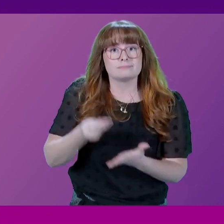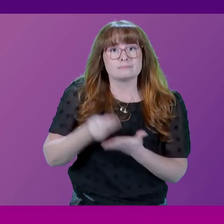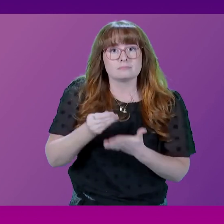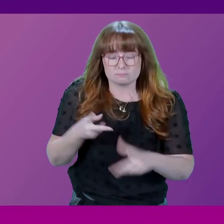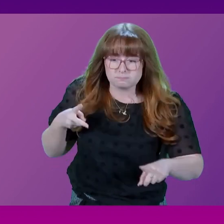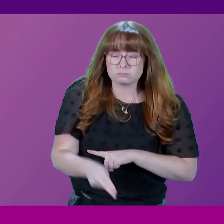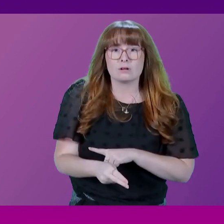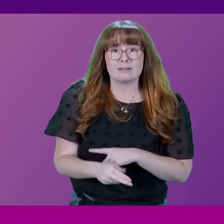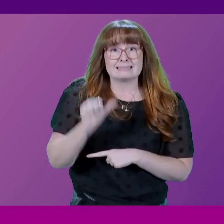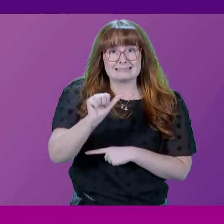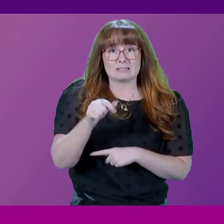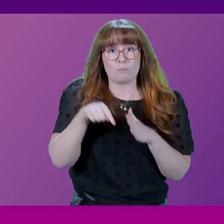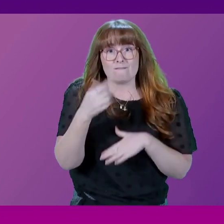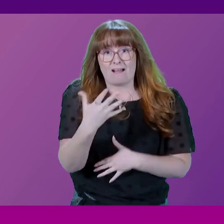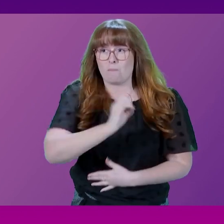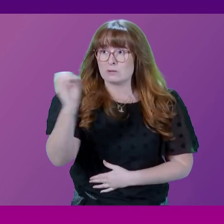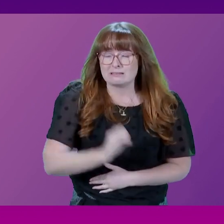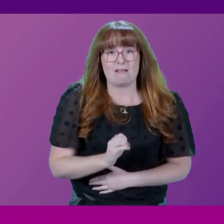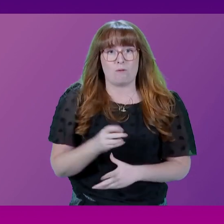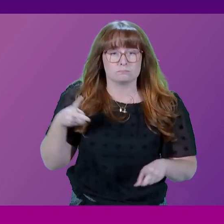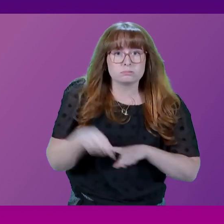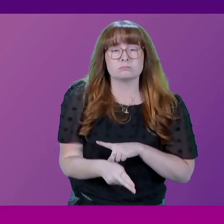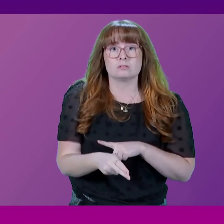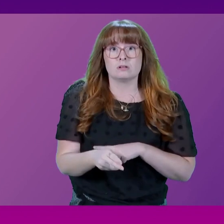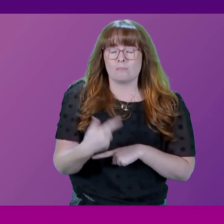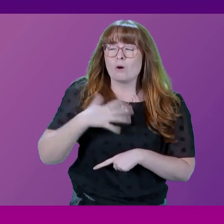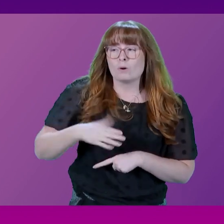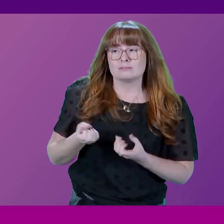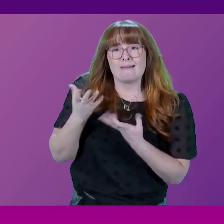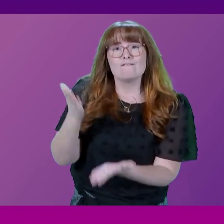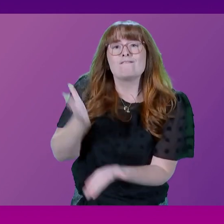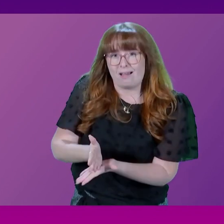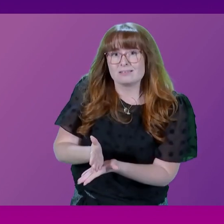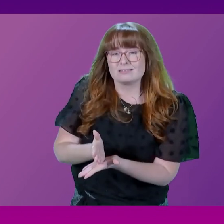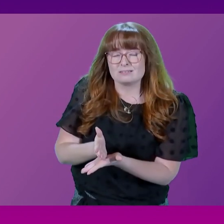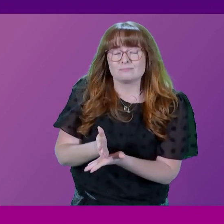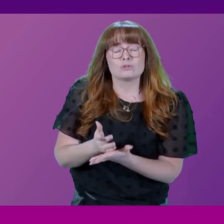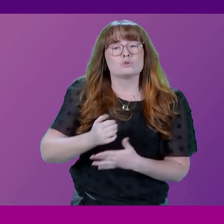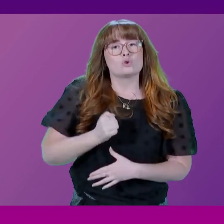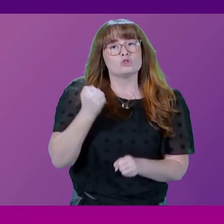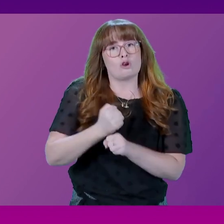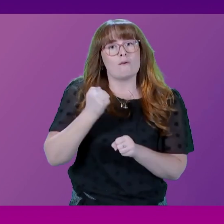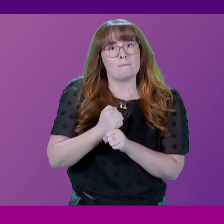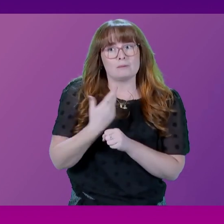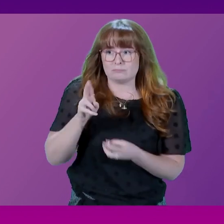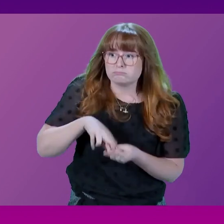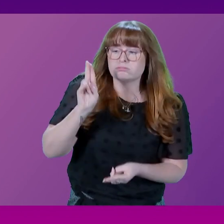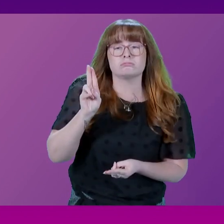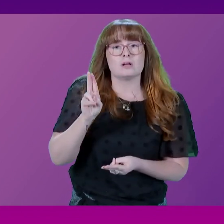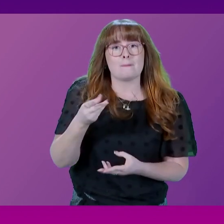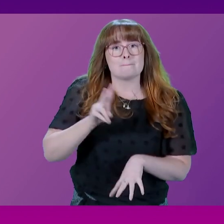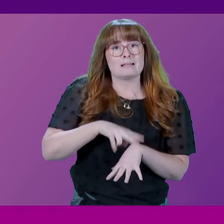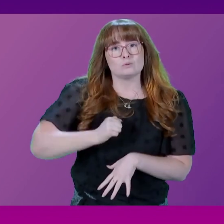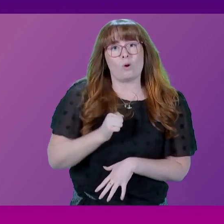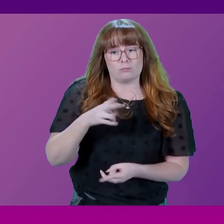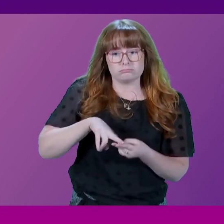6.5%. But here are some more facts for Douglas Ross. The Scottish Government has increased Police Scotland's budget